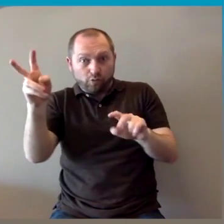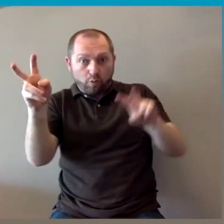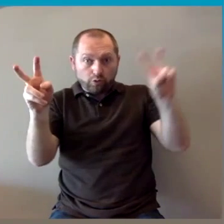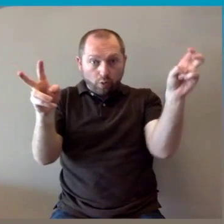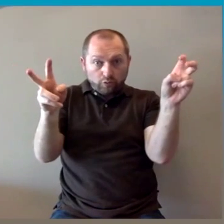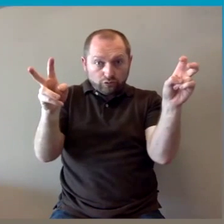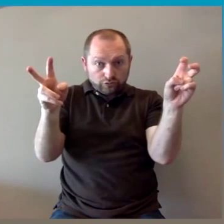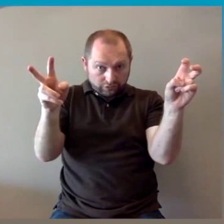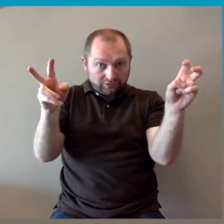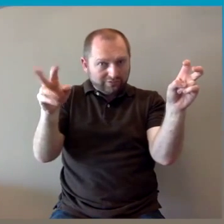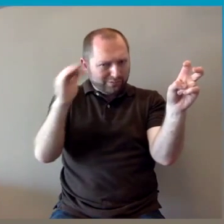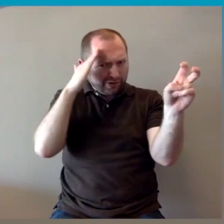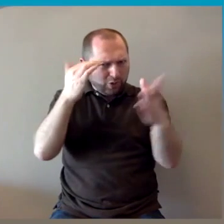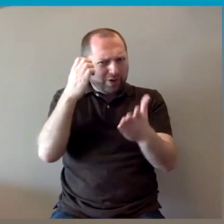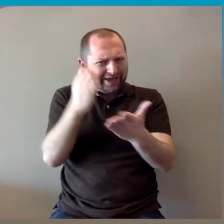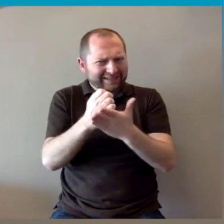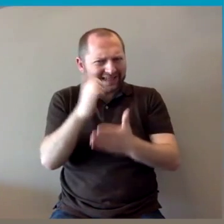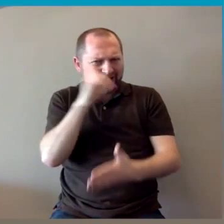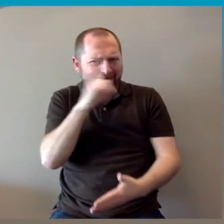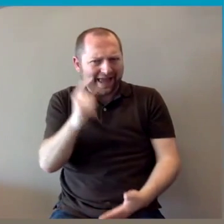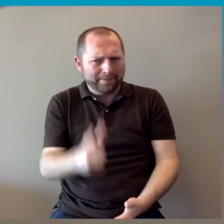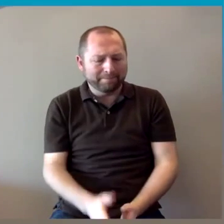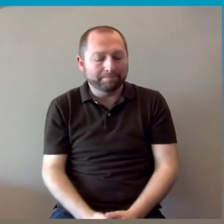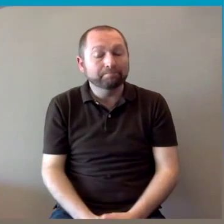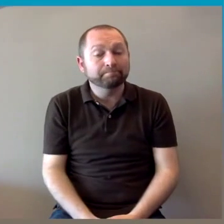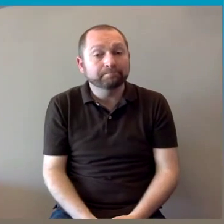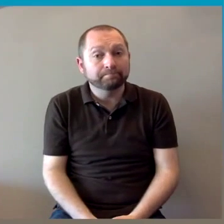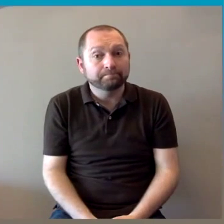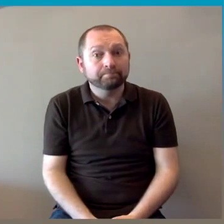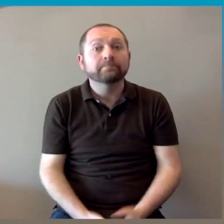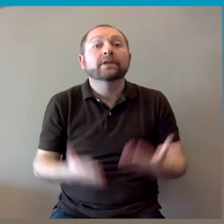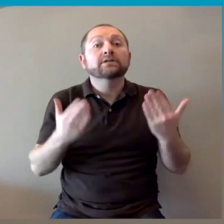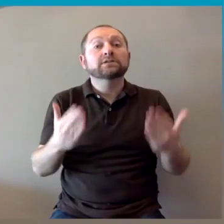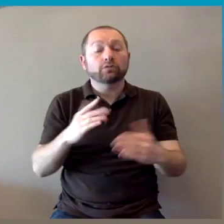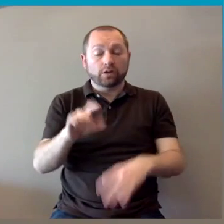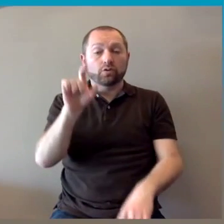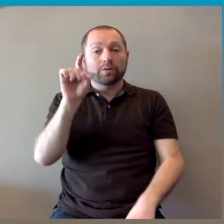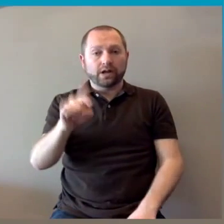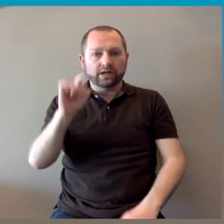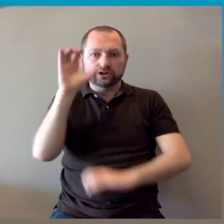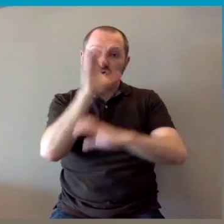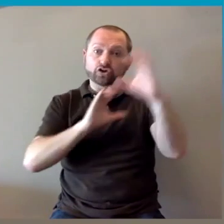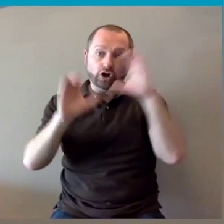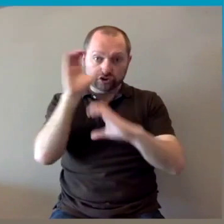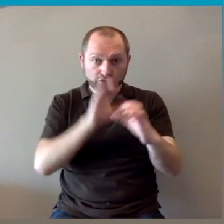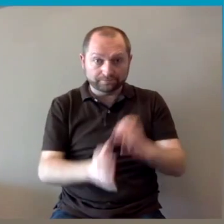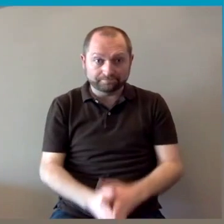I've put it into quotation marks as we know exactly what book we're looking for. And now we just need to click on search.